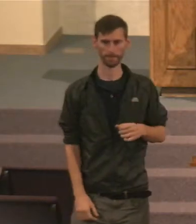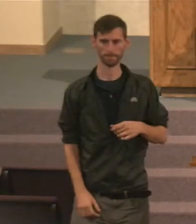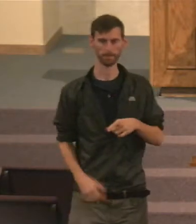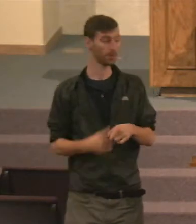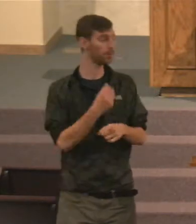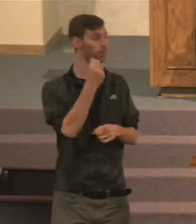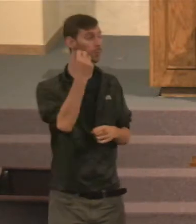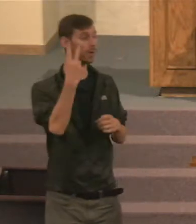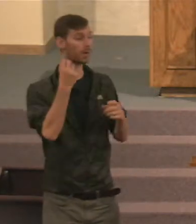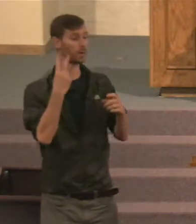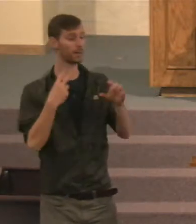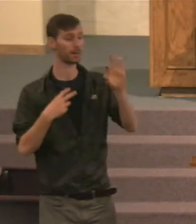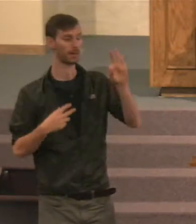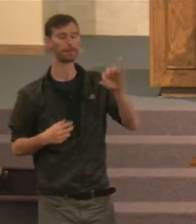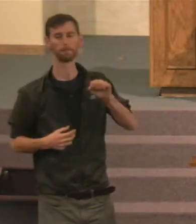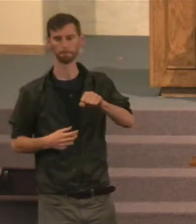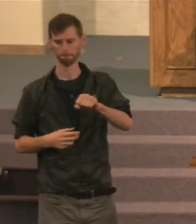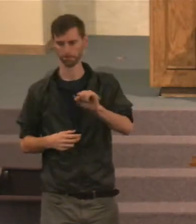Yes sir.